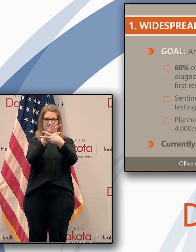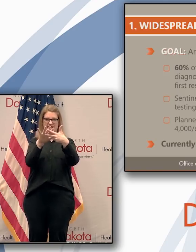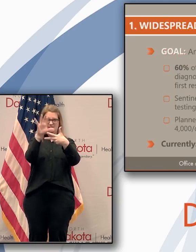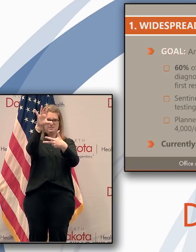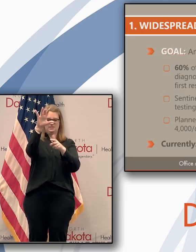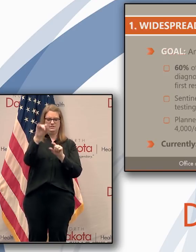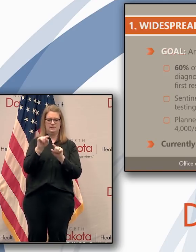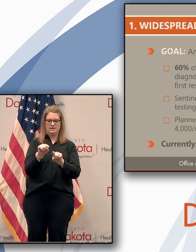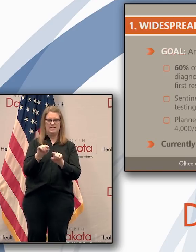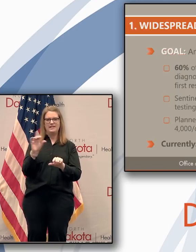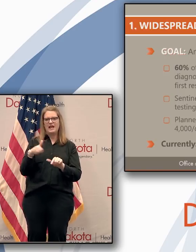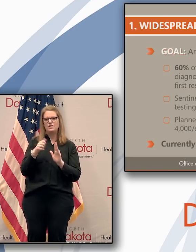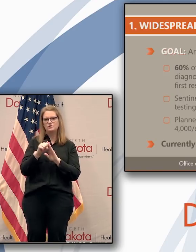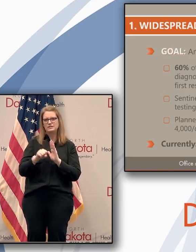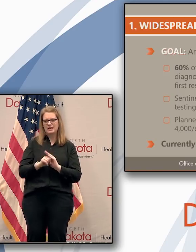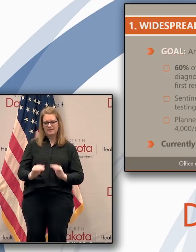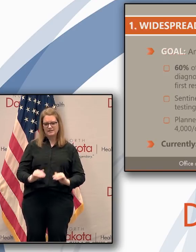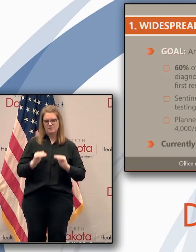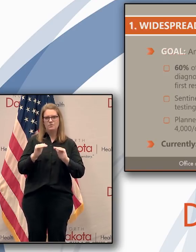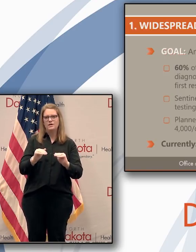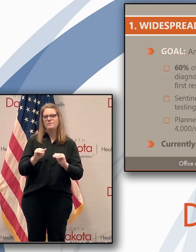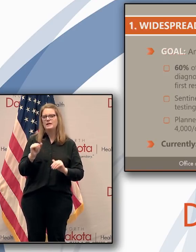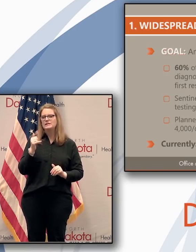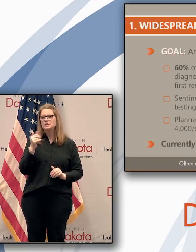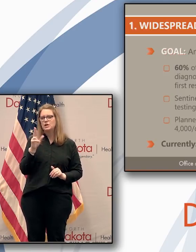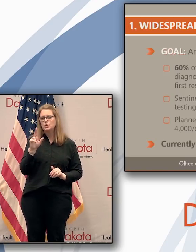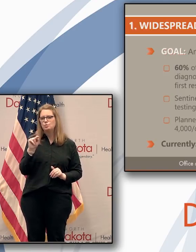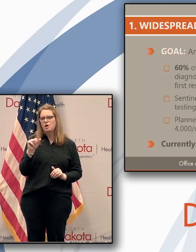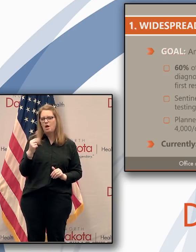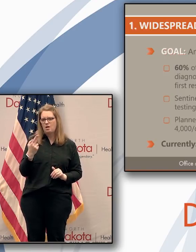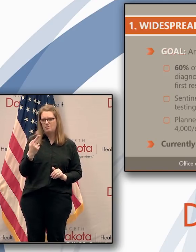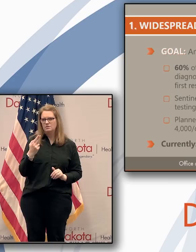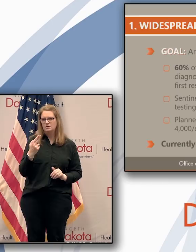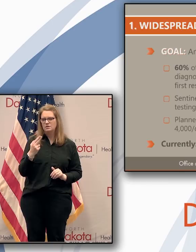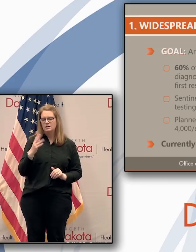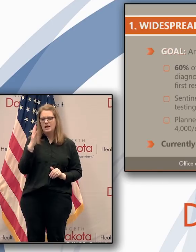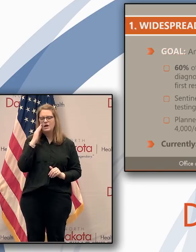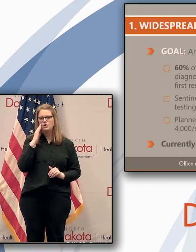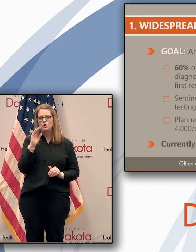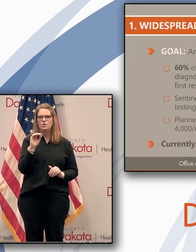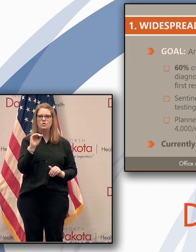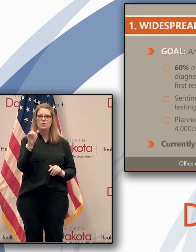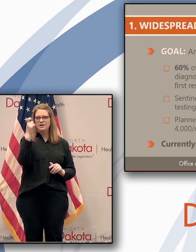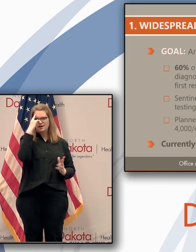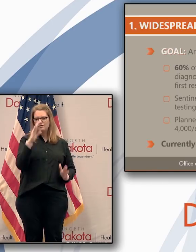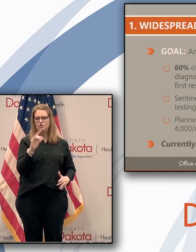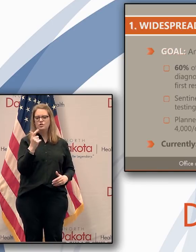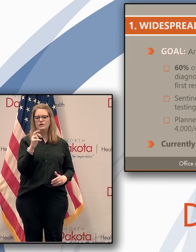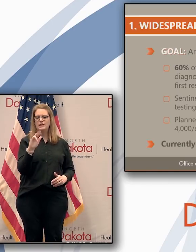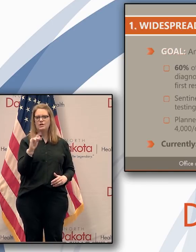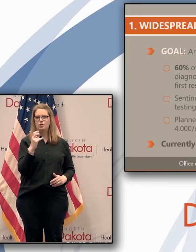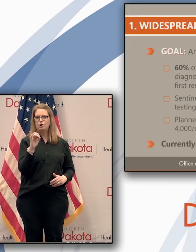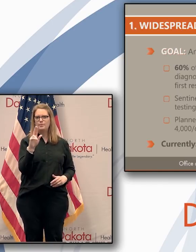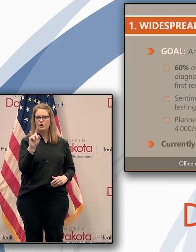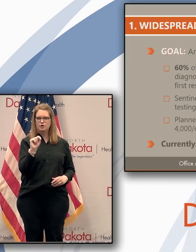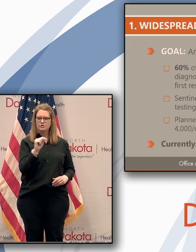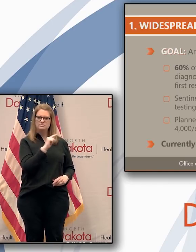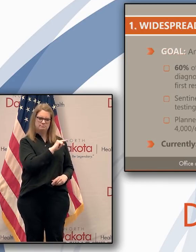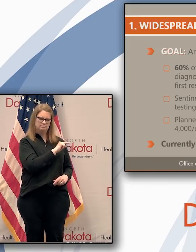non-hot spot state is Utah, which I know Governor Gary Herbert and his administration, they've always